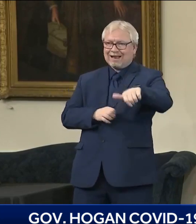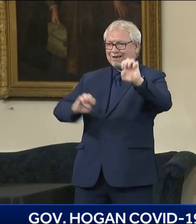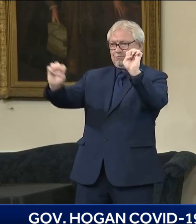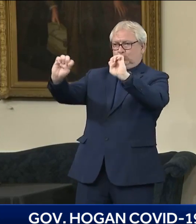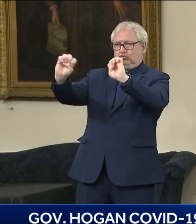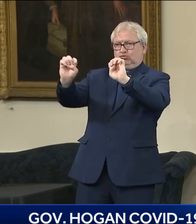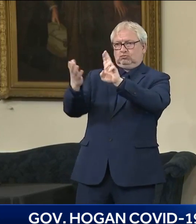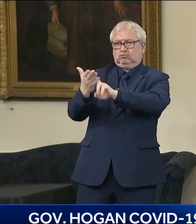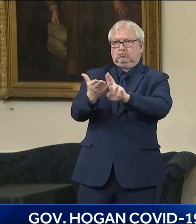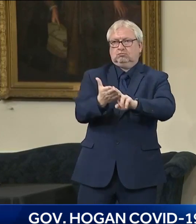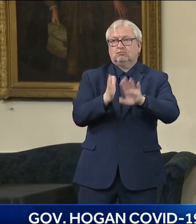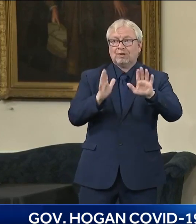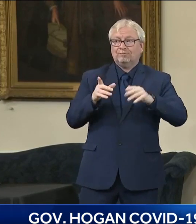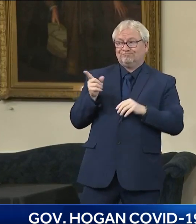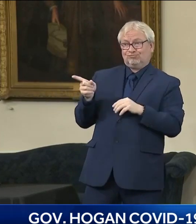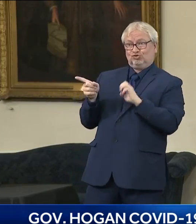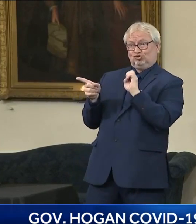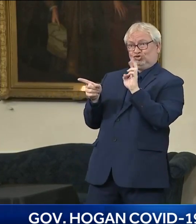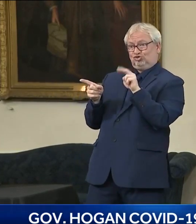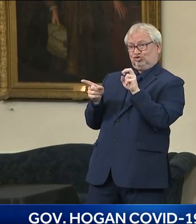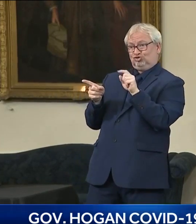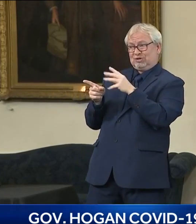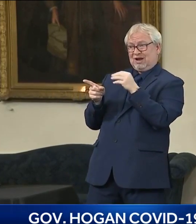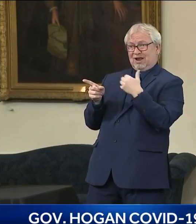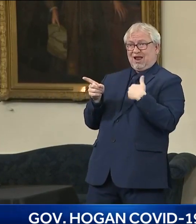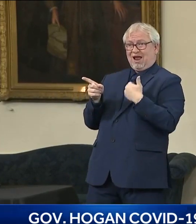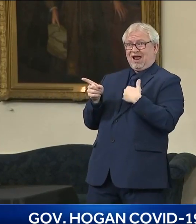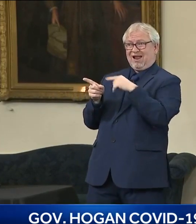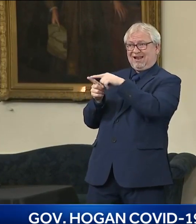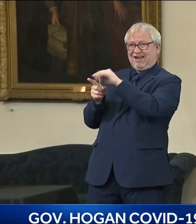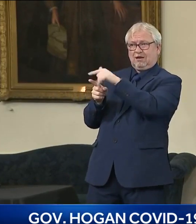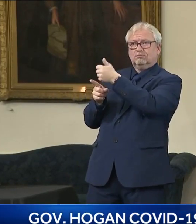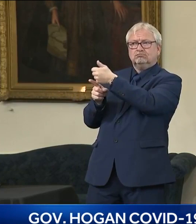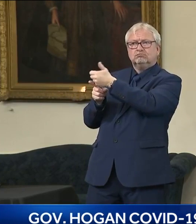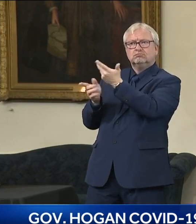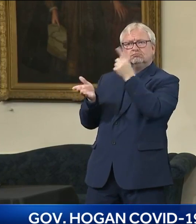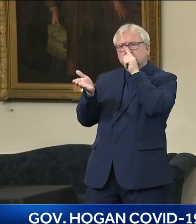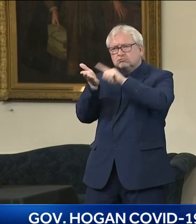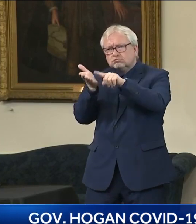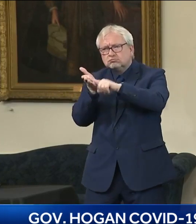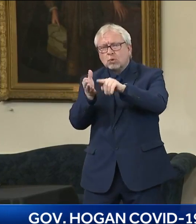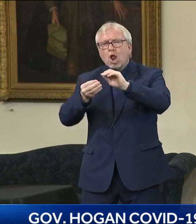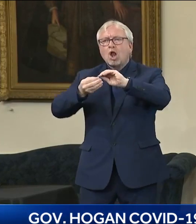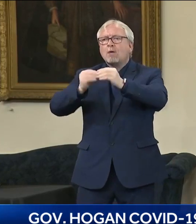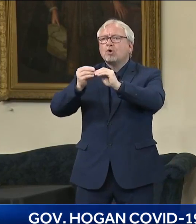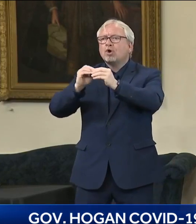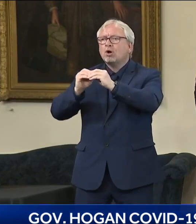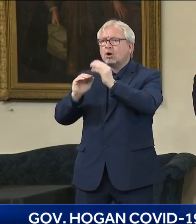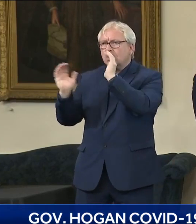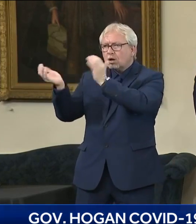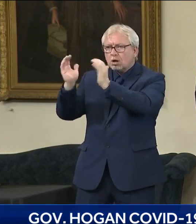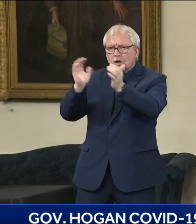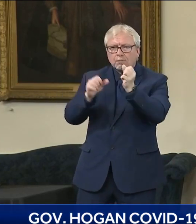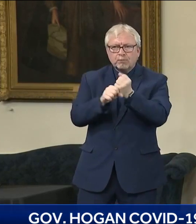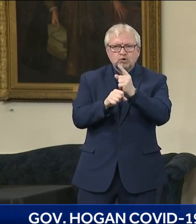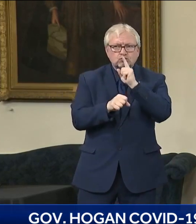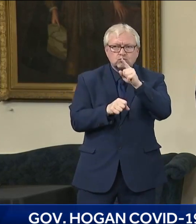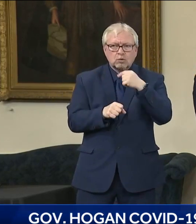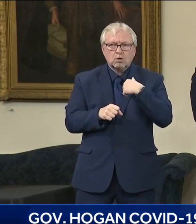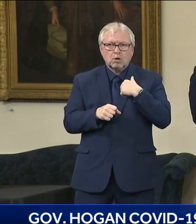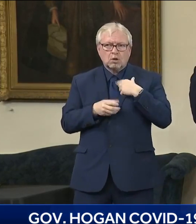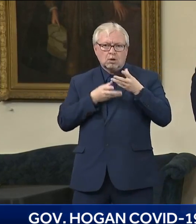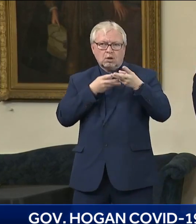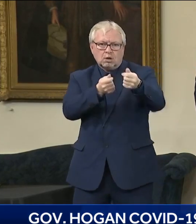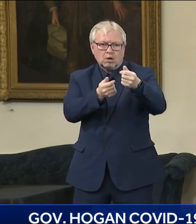identified this problem with the federal government, where there were a couple of hundred thousand doses they were showing on our website that we knew nothing about, that we have no